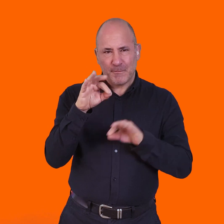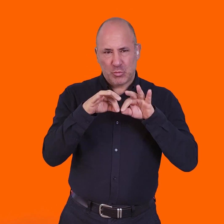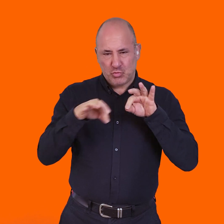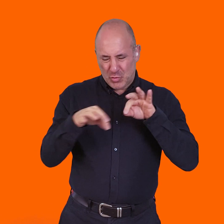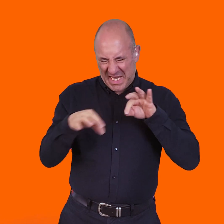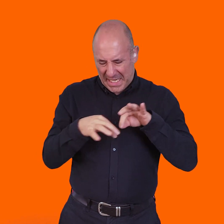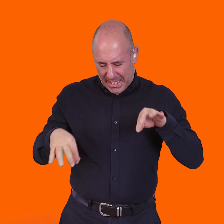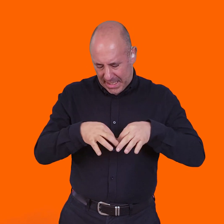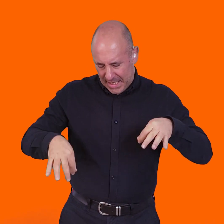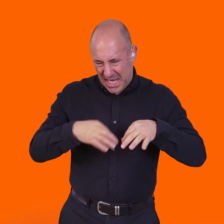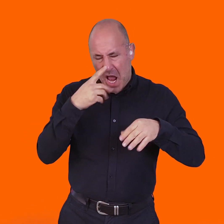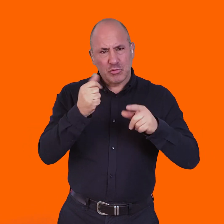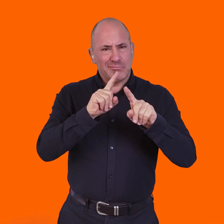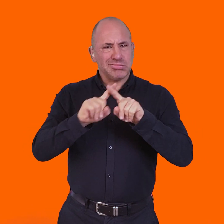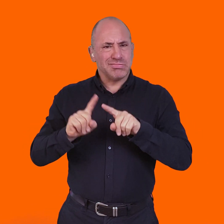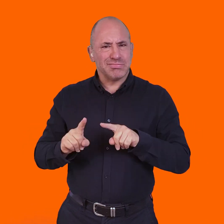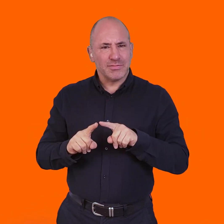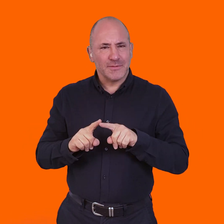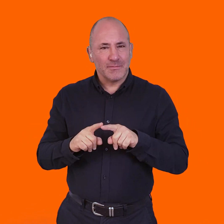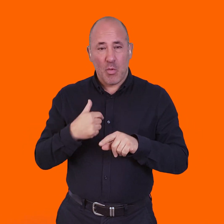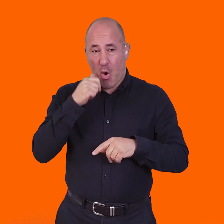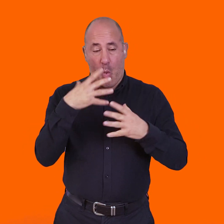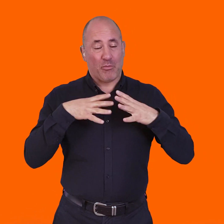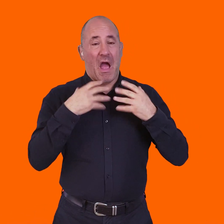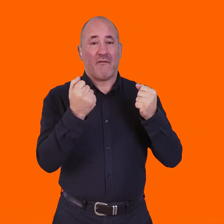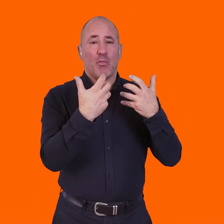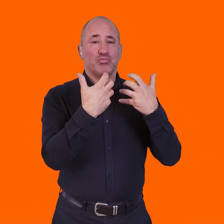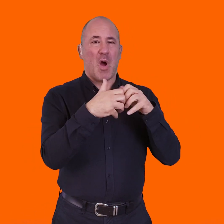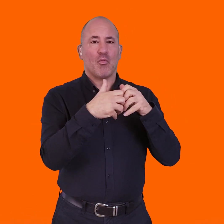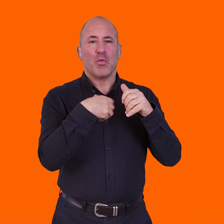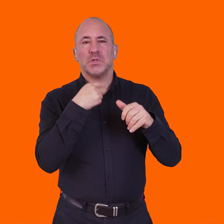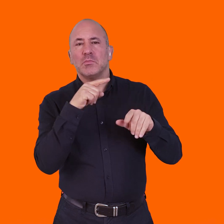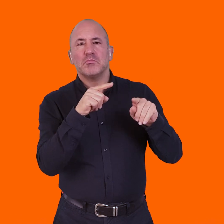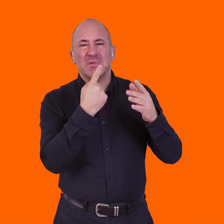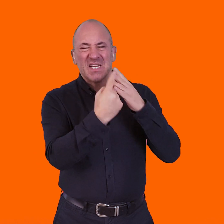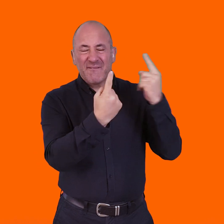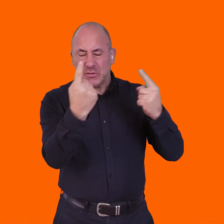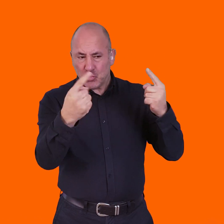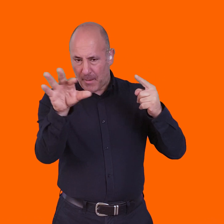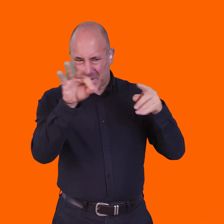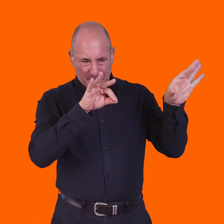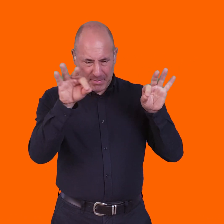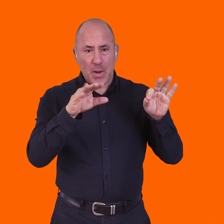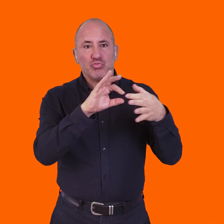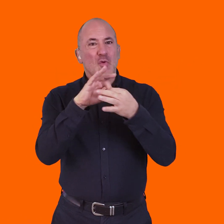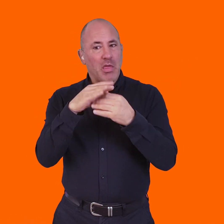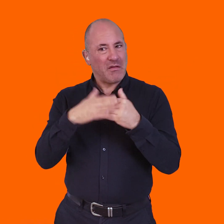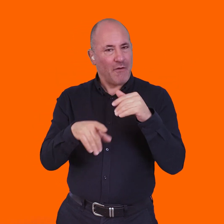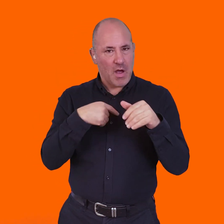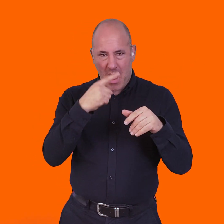a different body shape slightly and then I needed the strings to be able to do stuff. And I knew there was some technology around that,